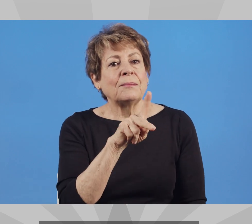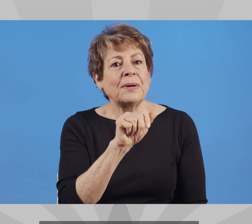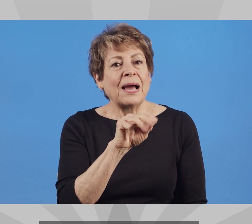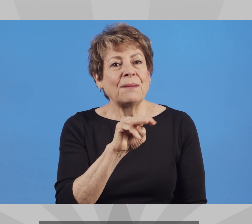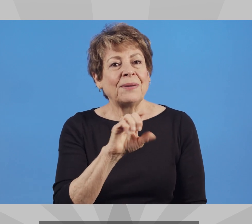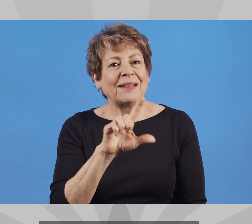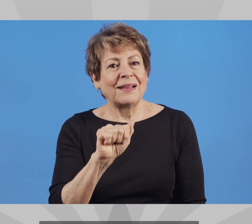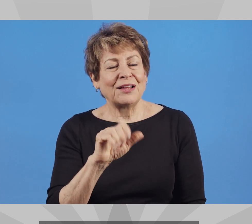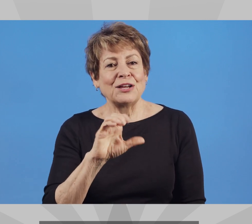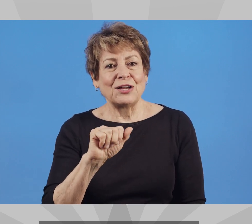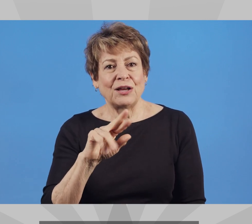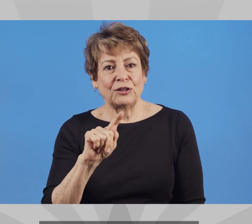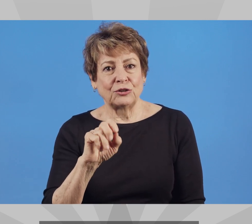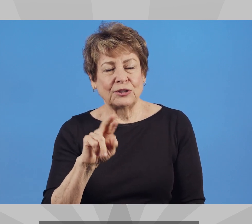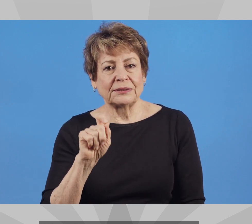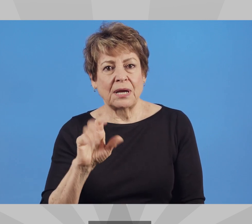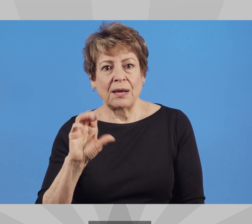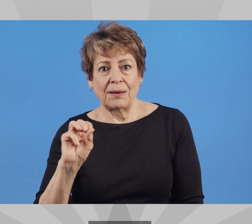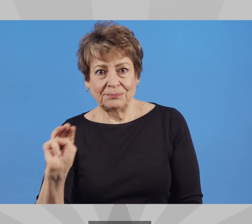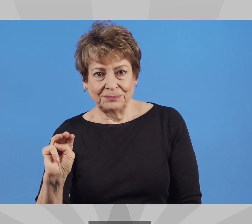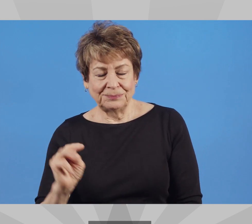PamelaCarter dot com.